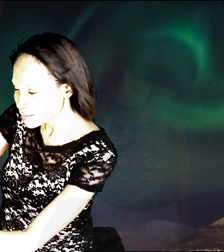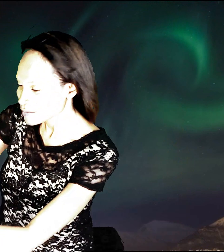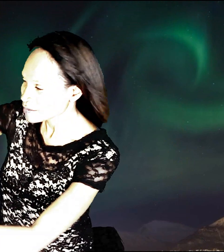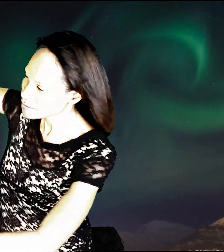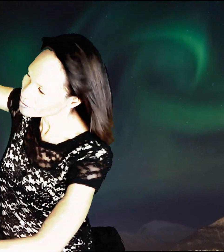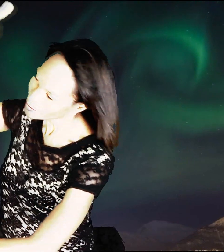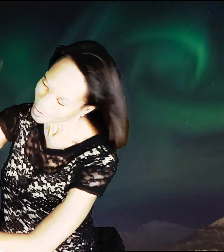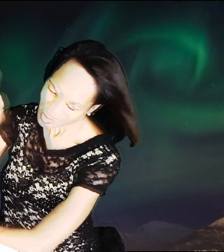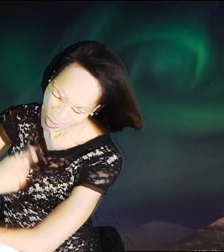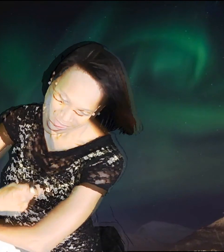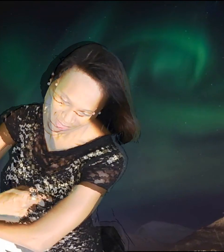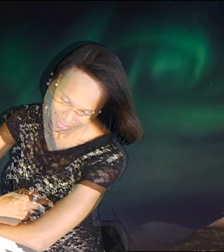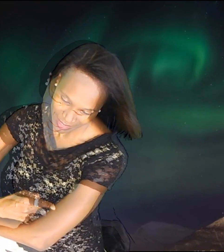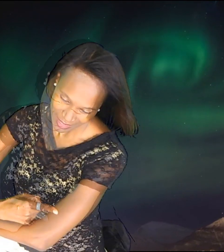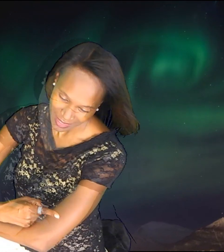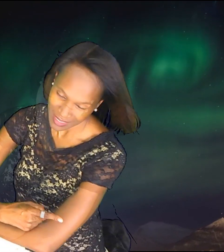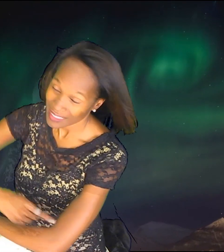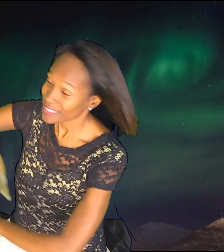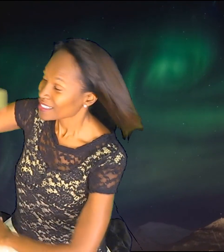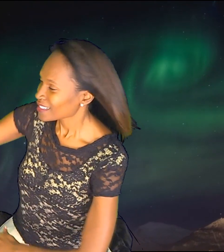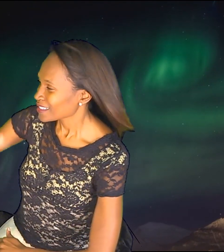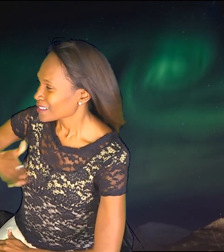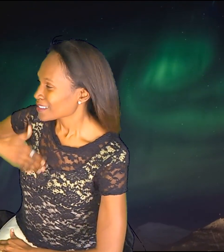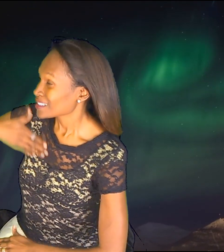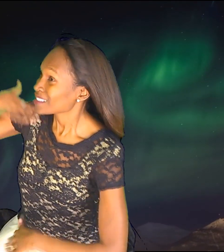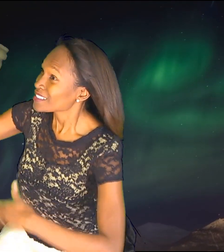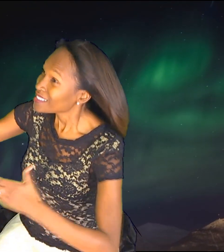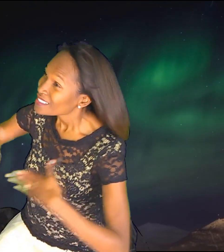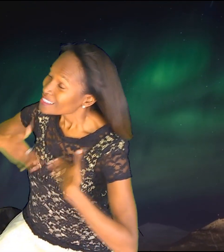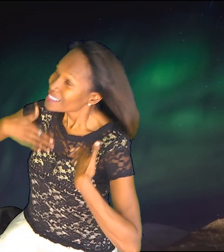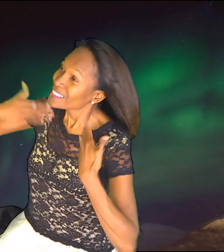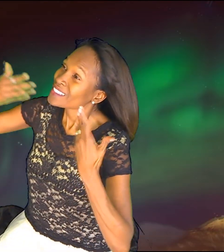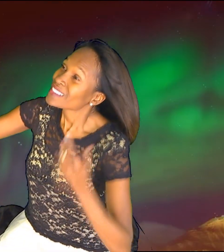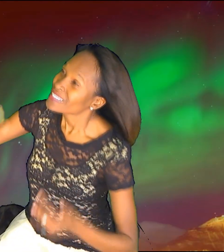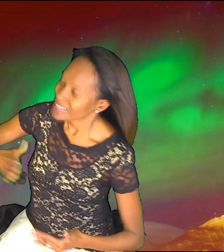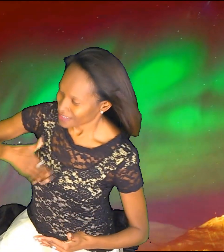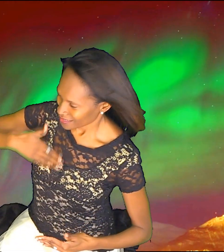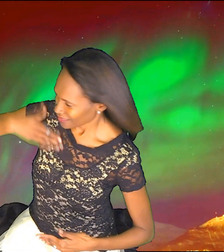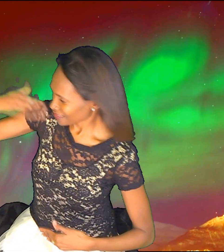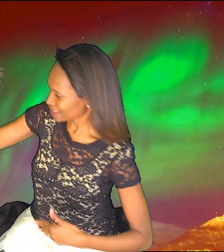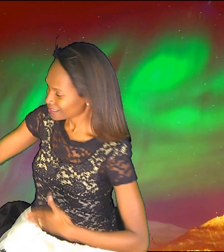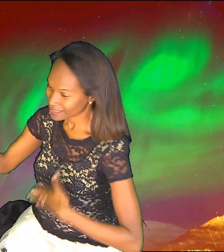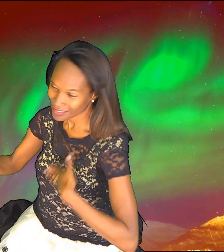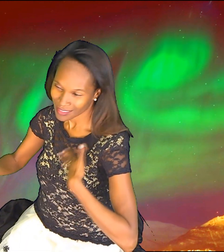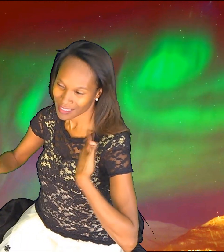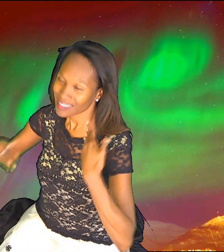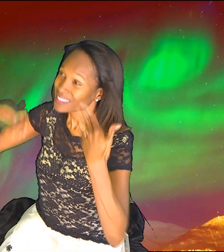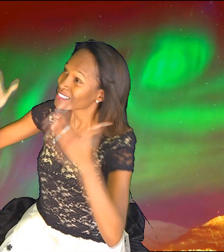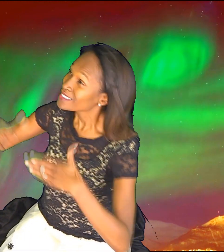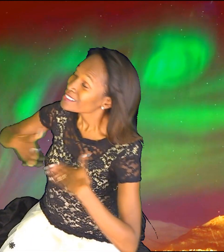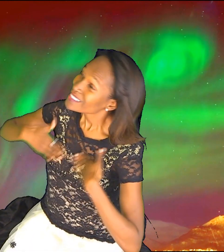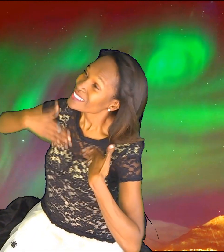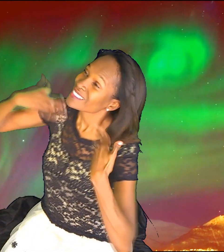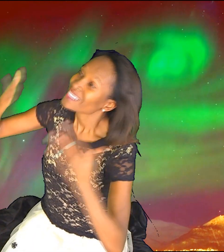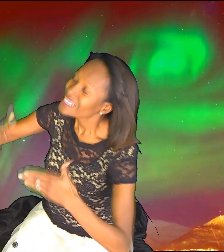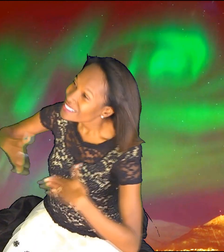oh, oh, oh, oh, oh Just to be your presence, Jesus